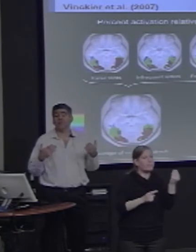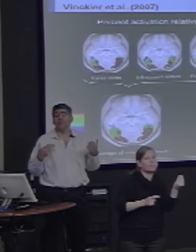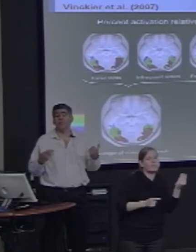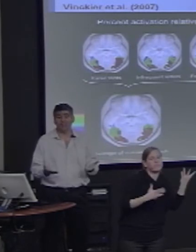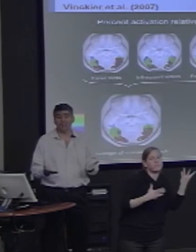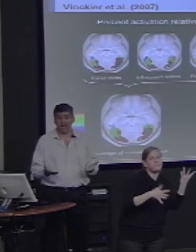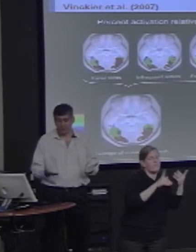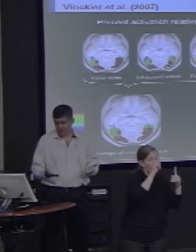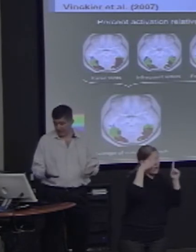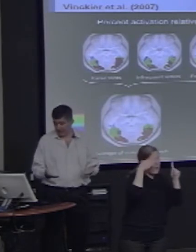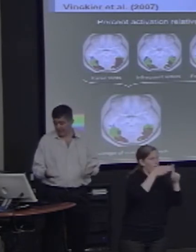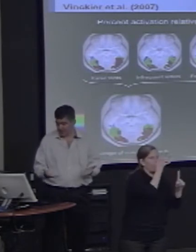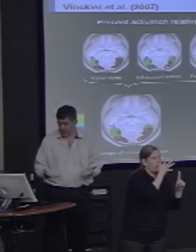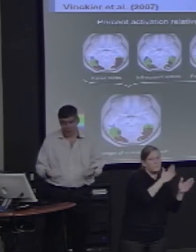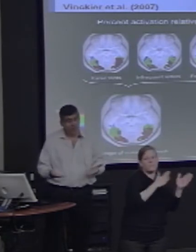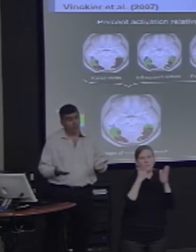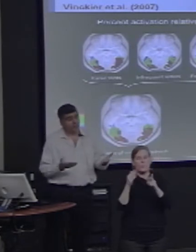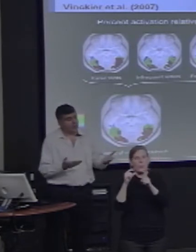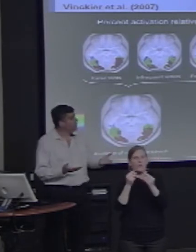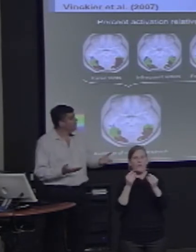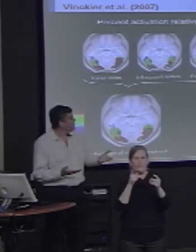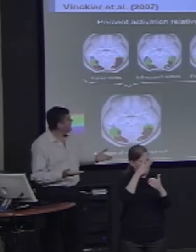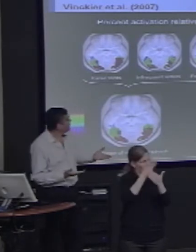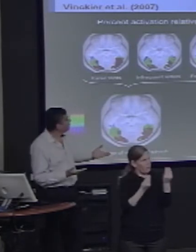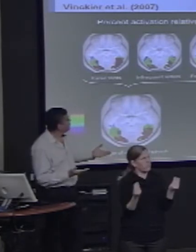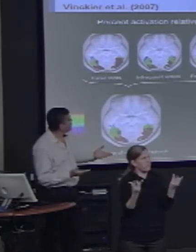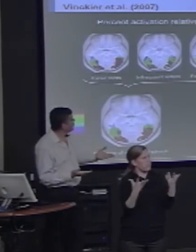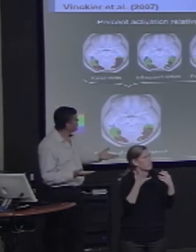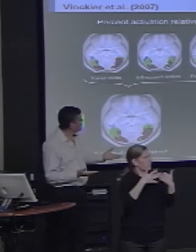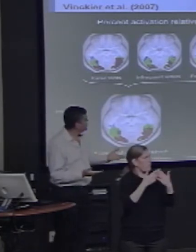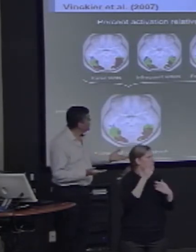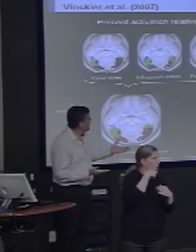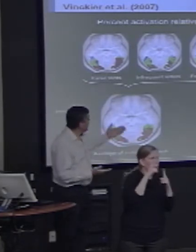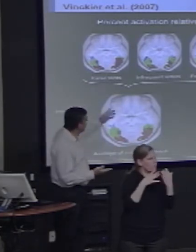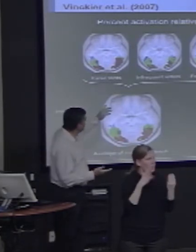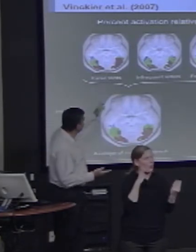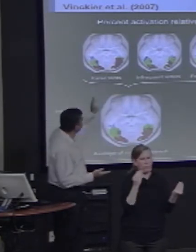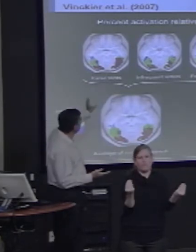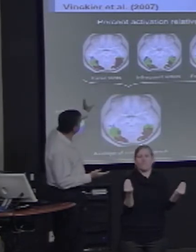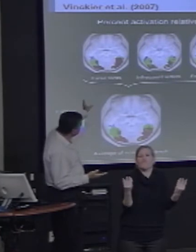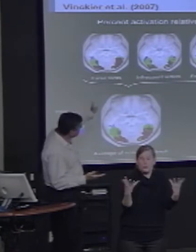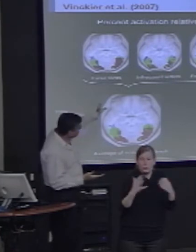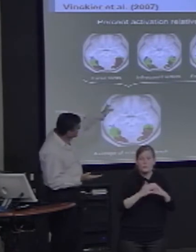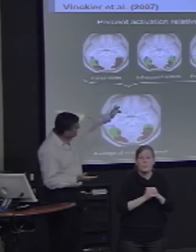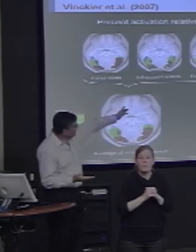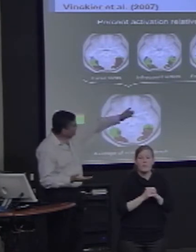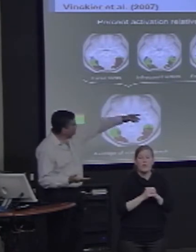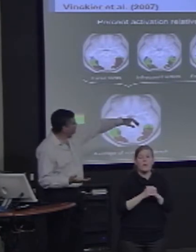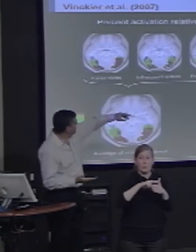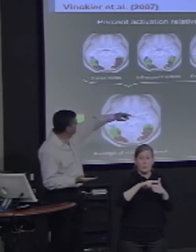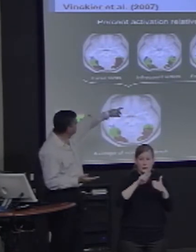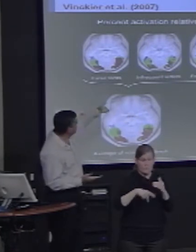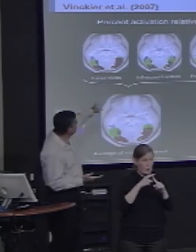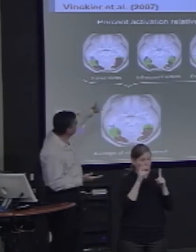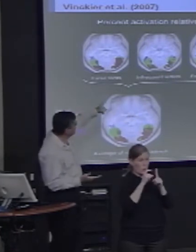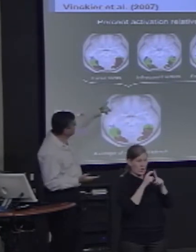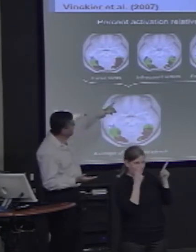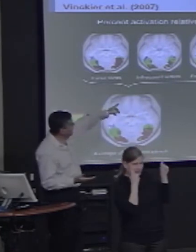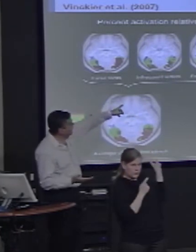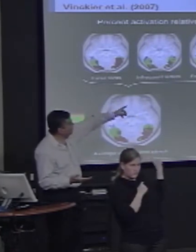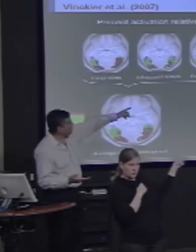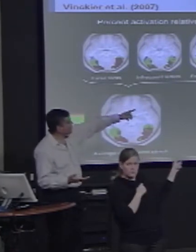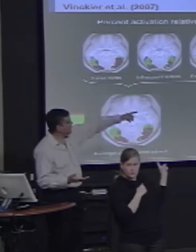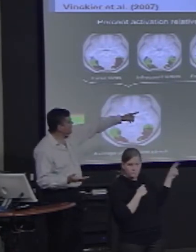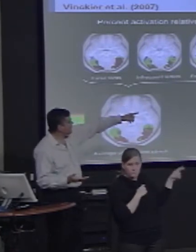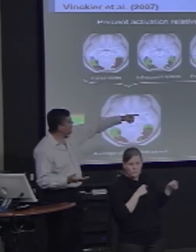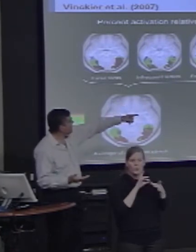strongly bilateral activation. So, here are data for words, actually various letter strings varying in